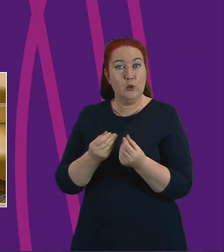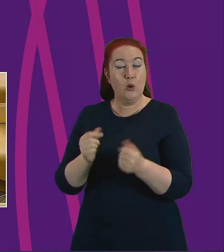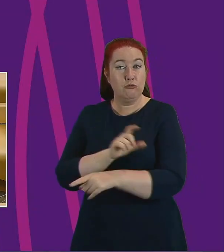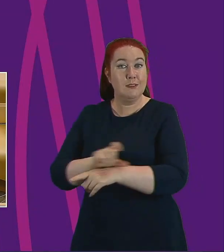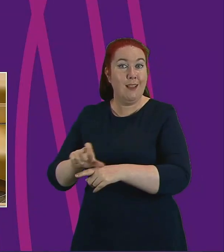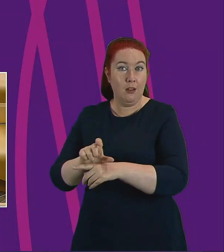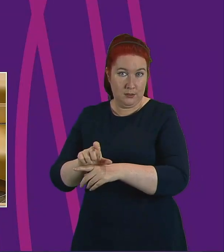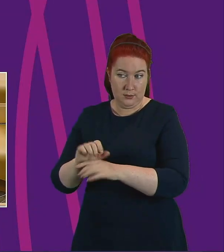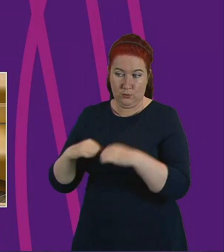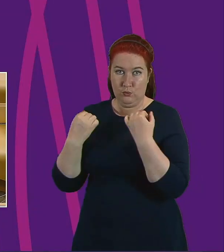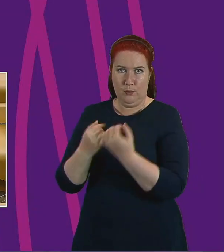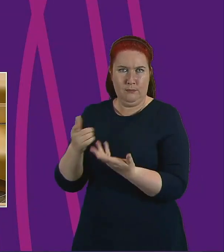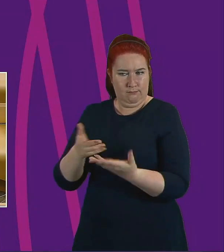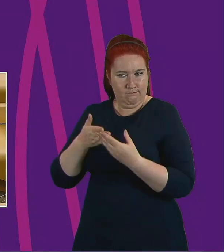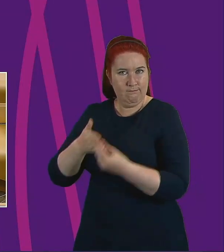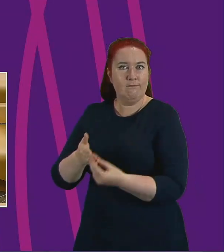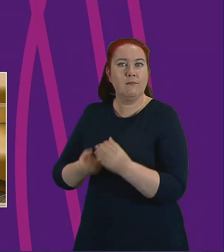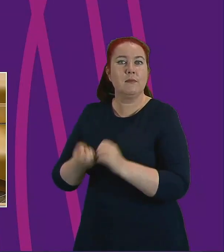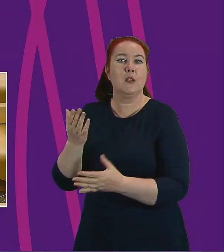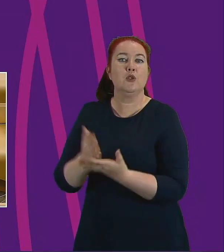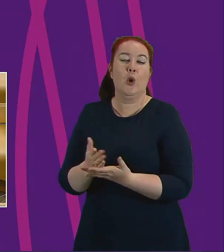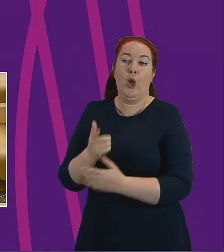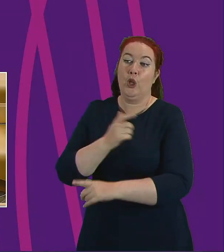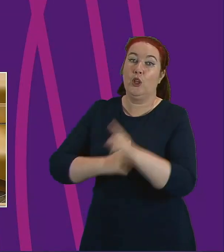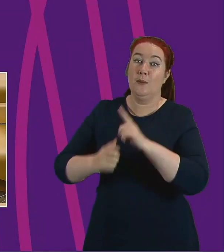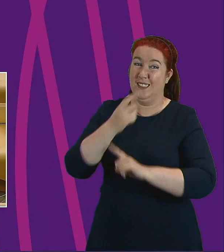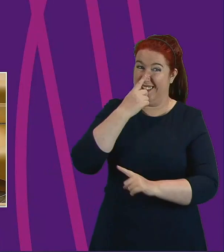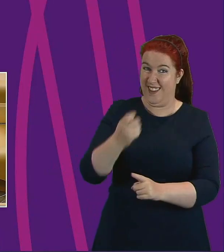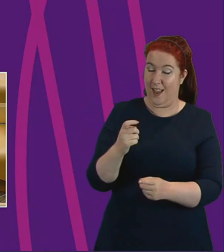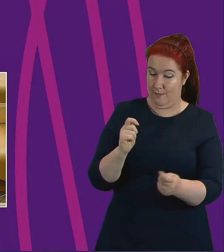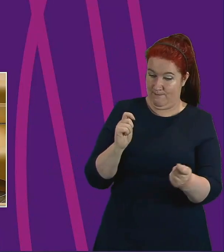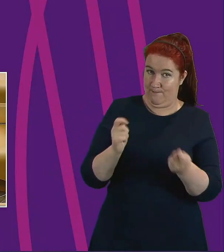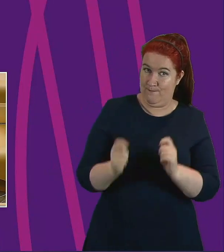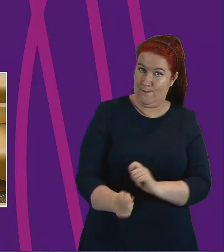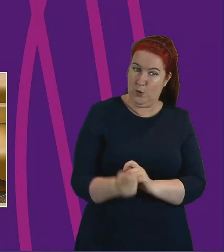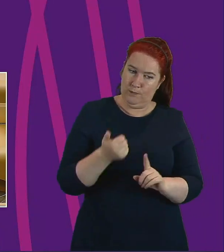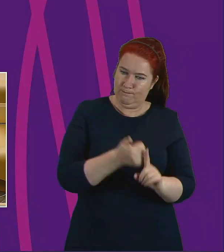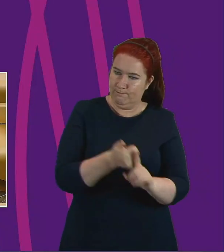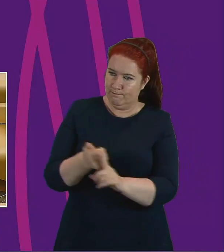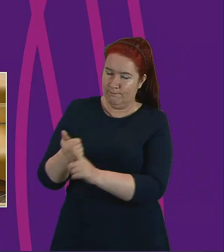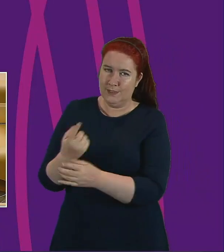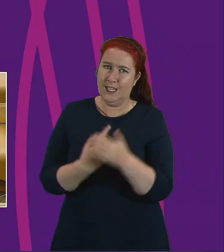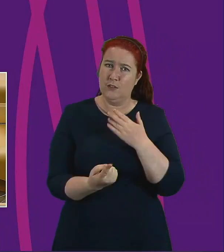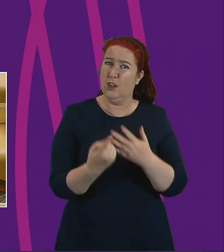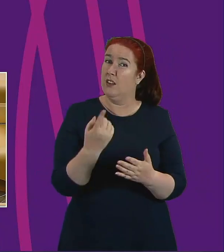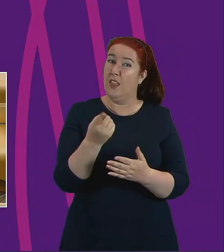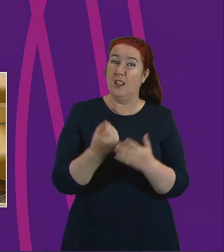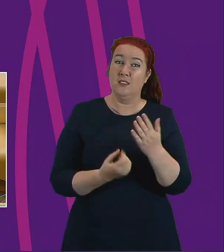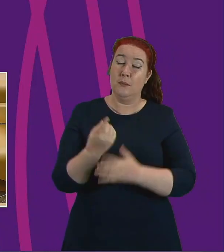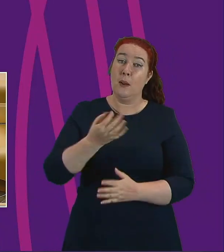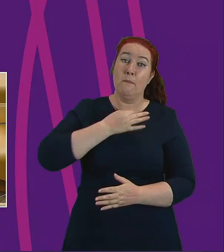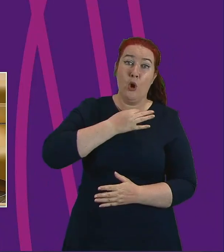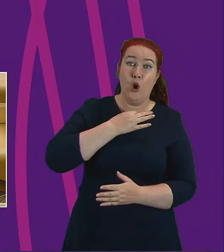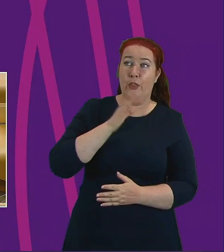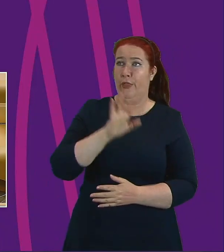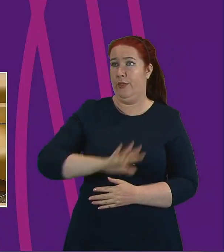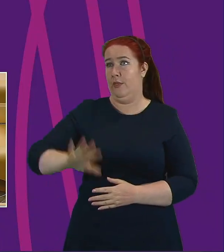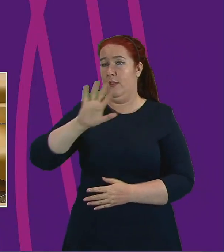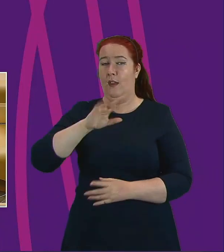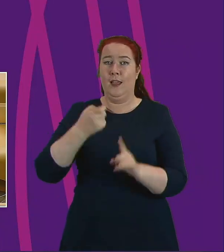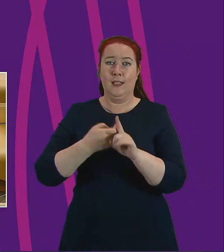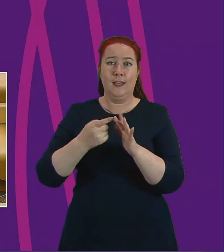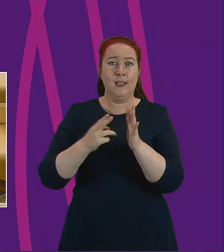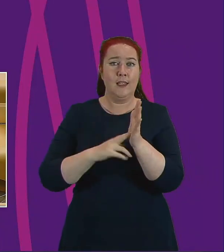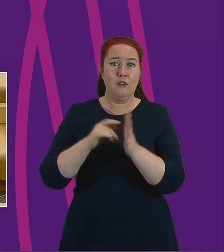together and ensured that communities could adapt to support individuals. And that has happened across Perth, Inken Ross, Stirling and Fife,